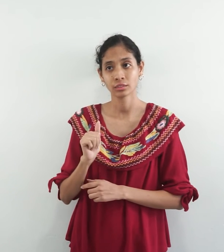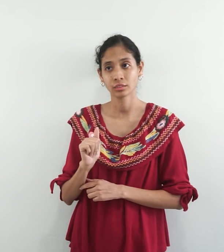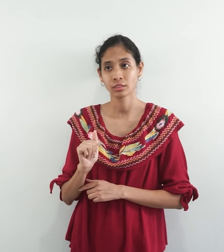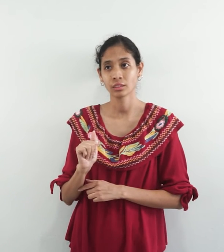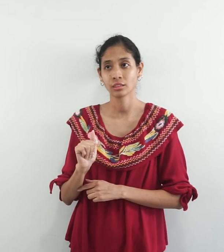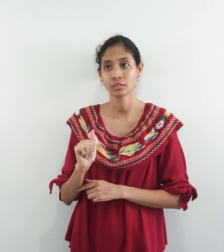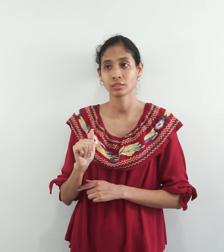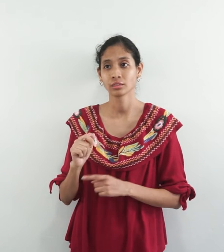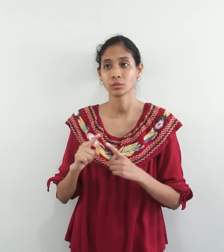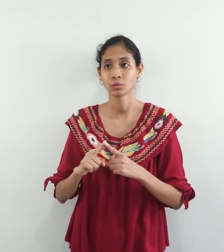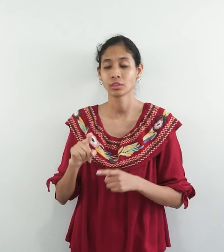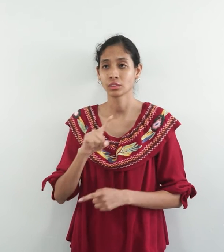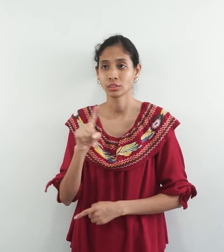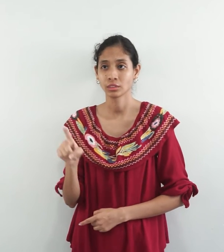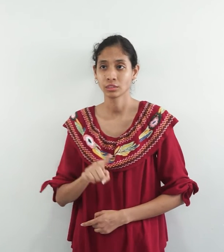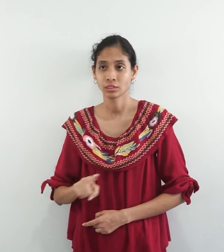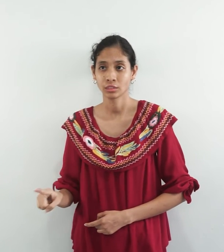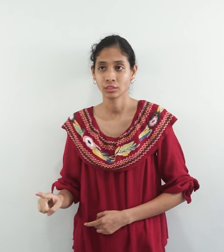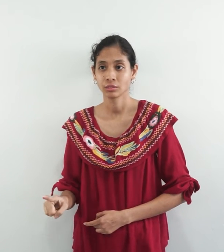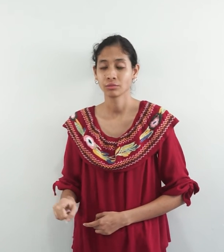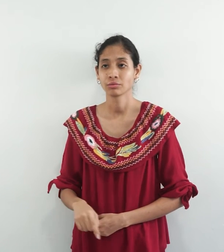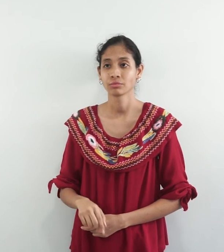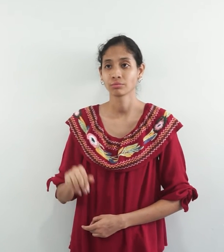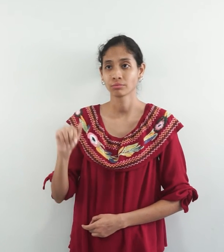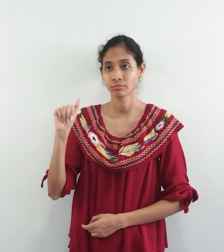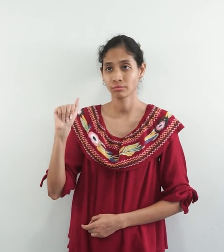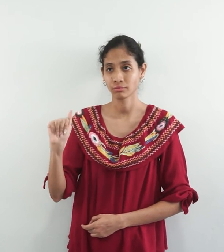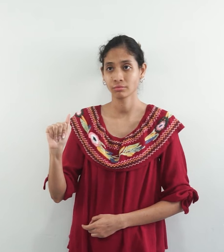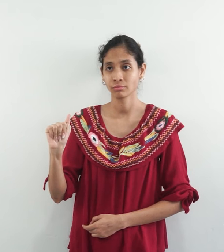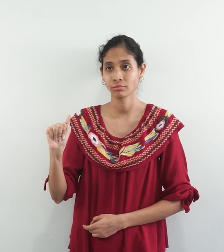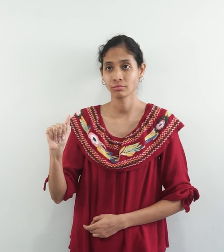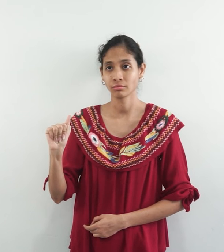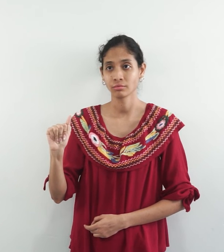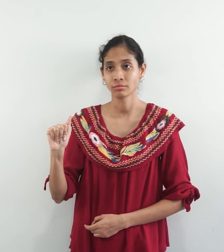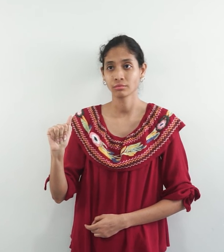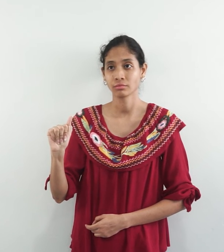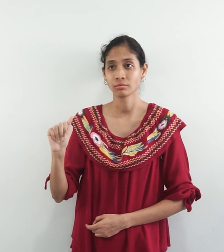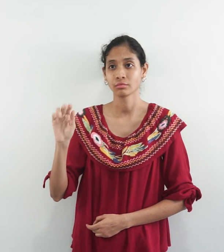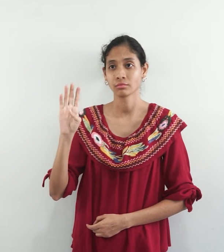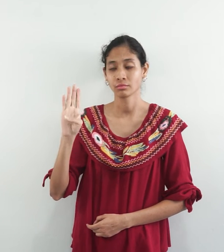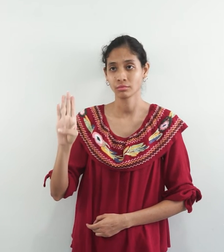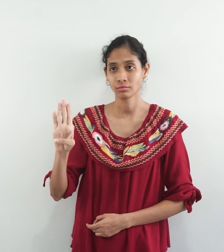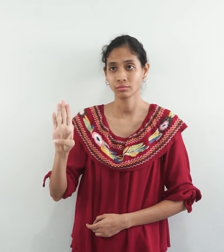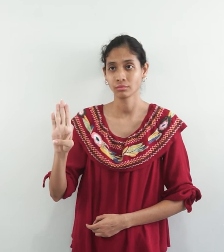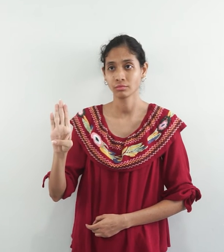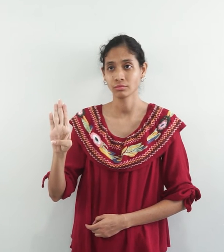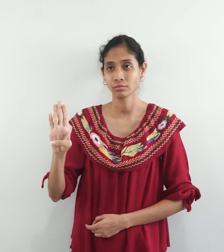A, B, C,